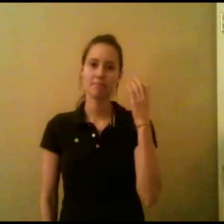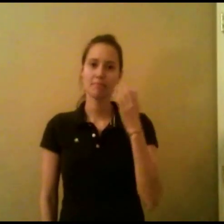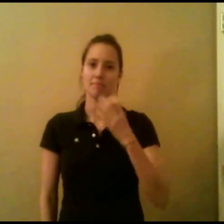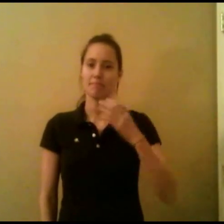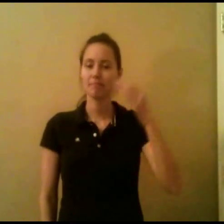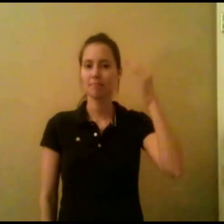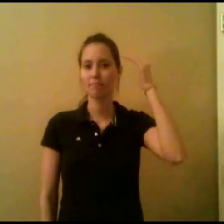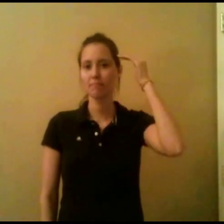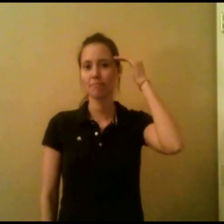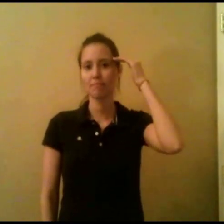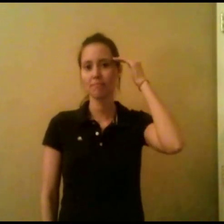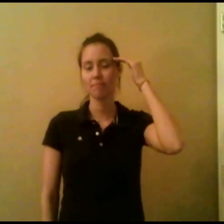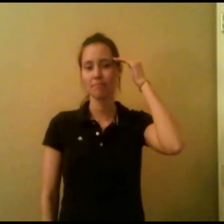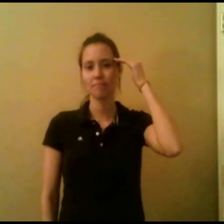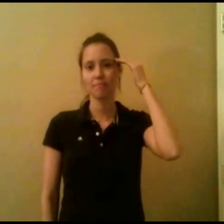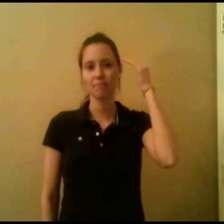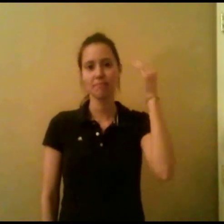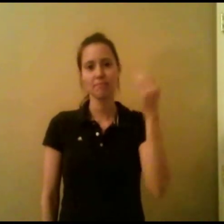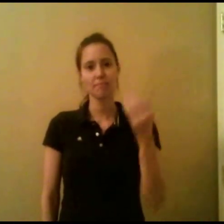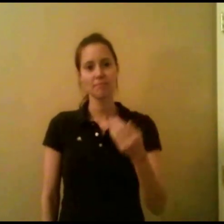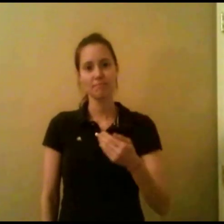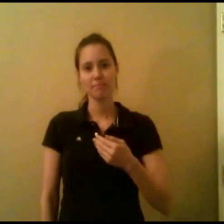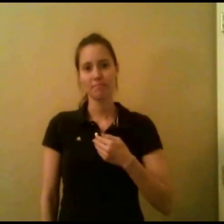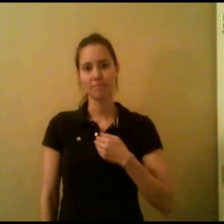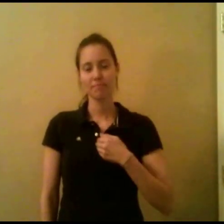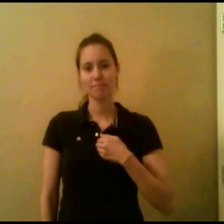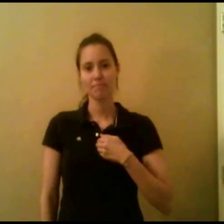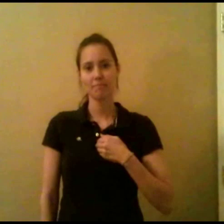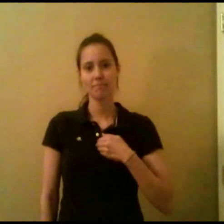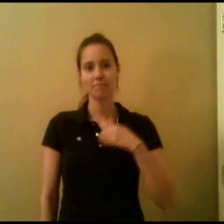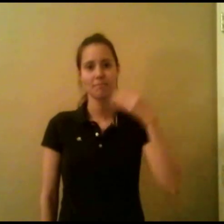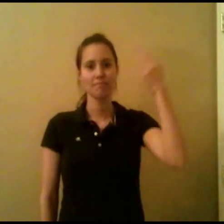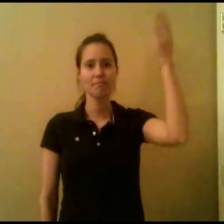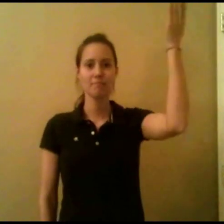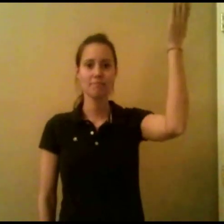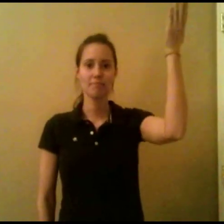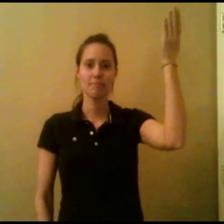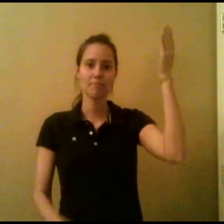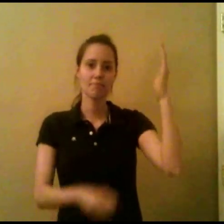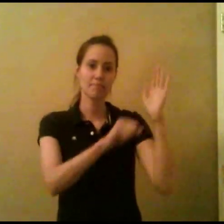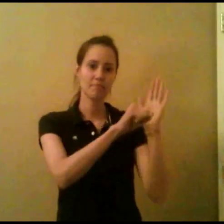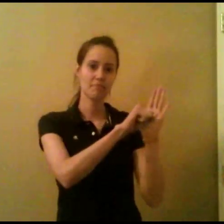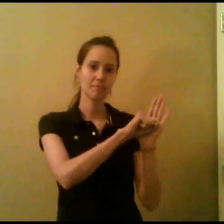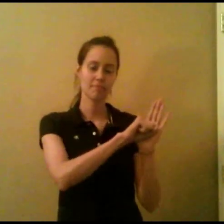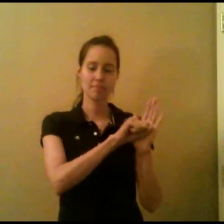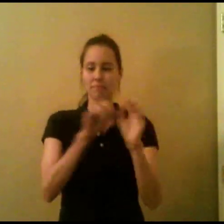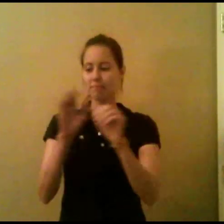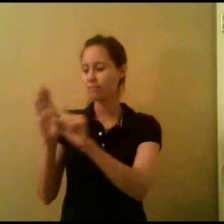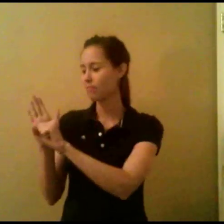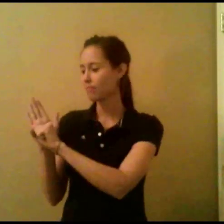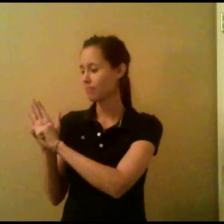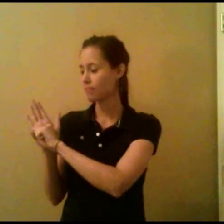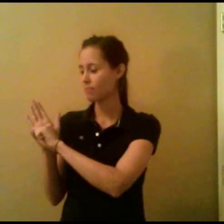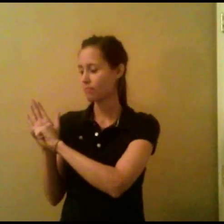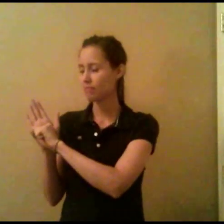to know that for me he was crucified,